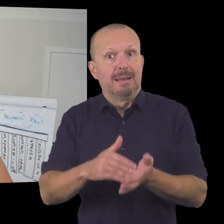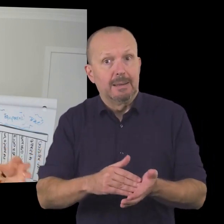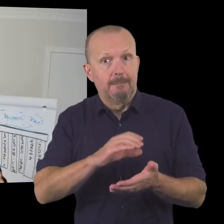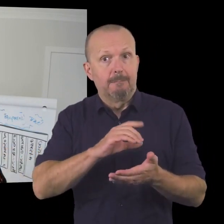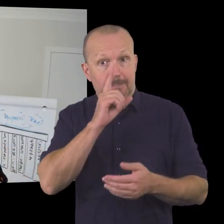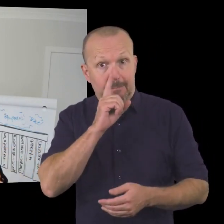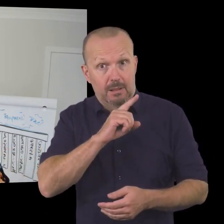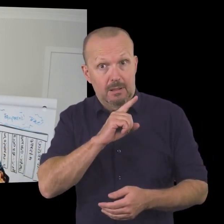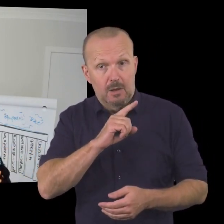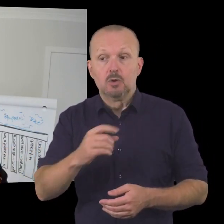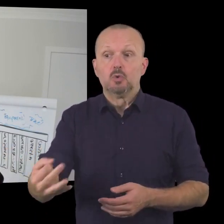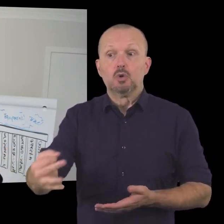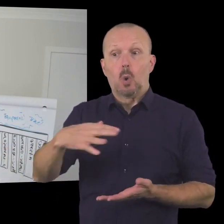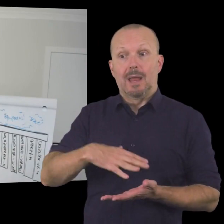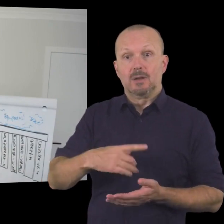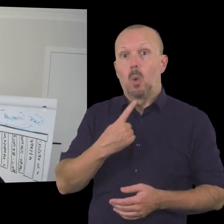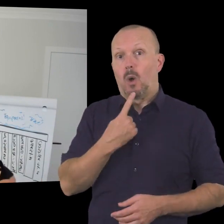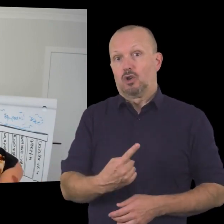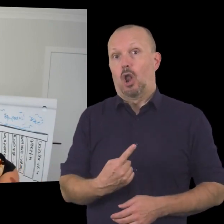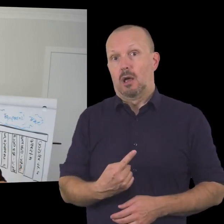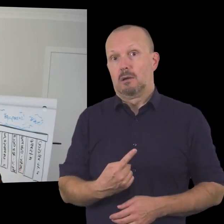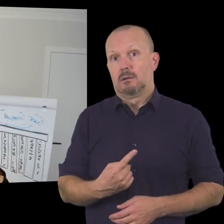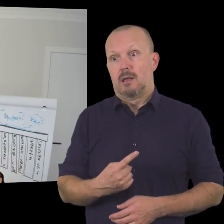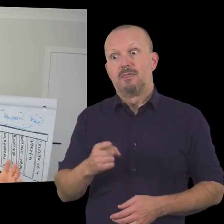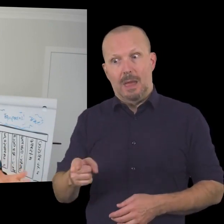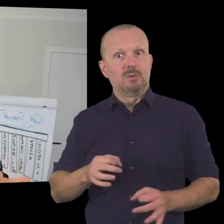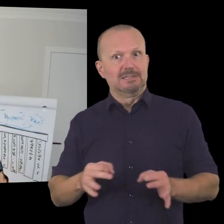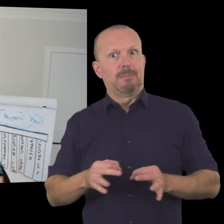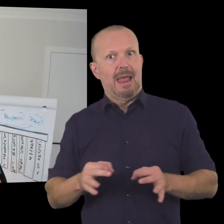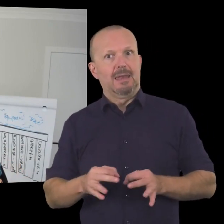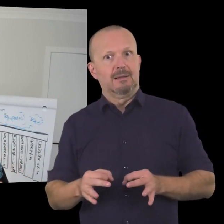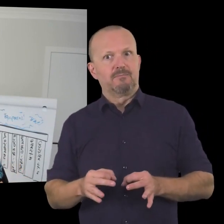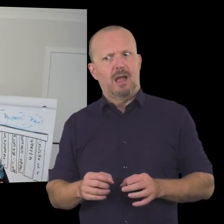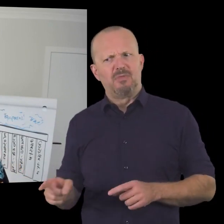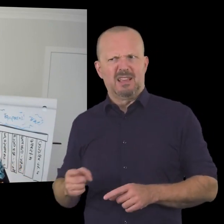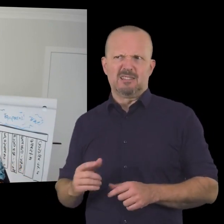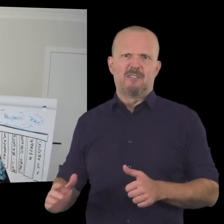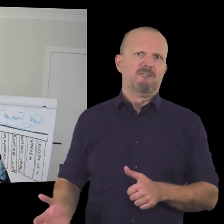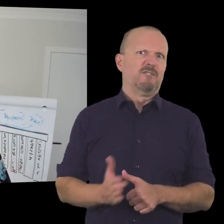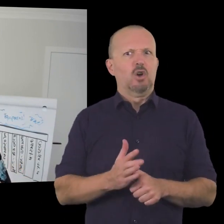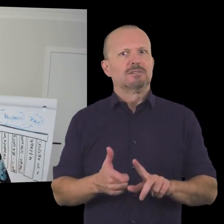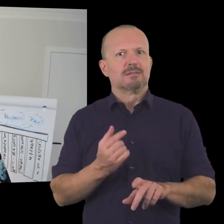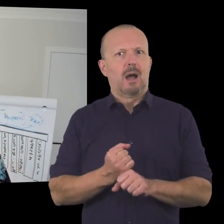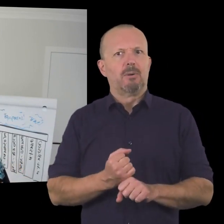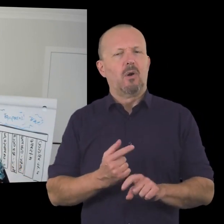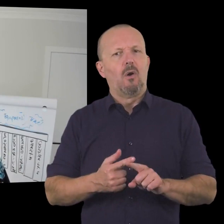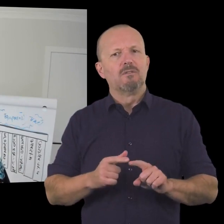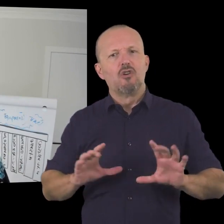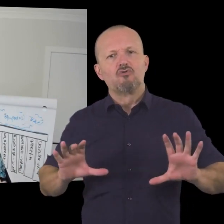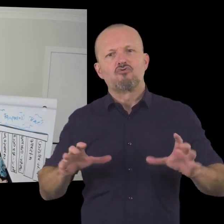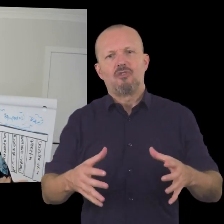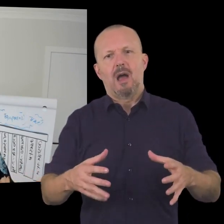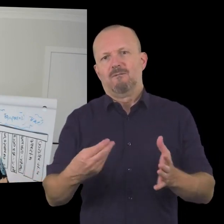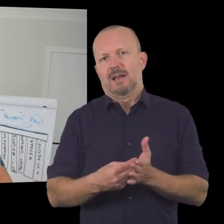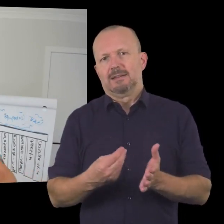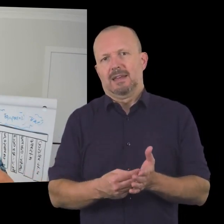and that is how he would achieve his goal of becoming a millionaire and i reckon this is one of the very first examples of crowdfunding before the internet made